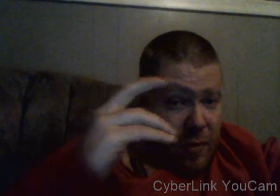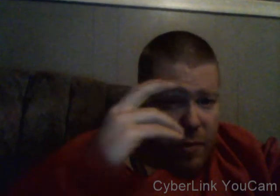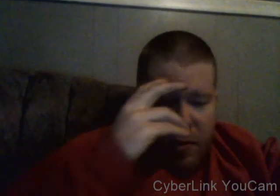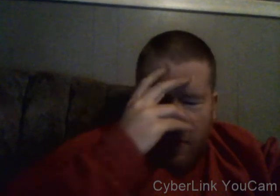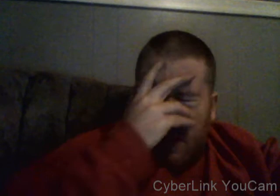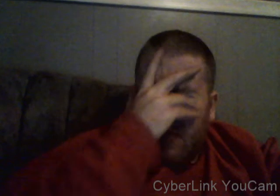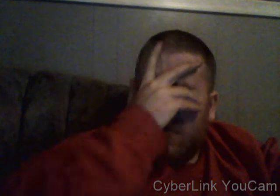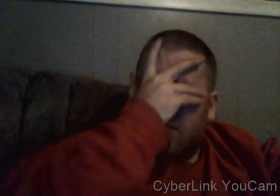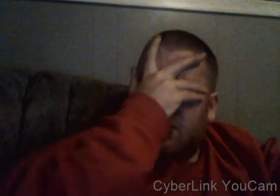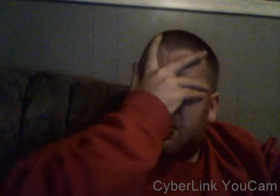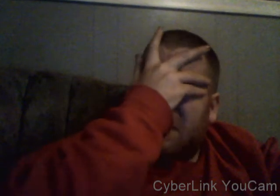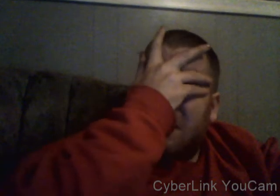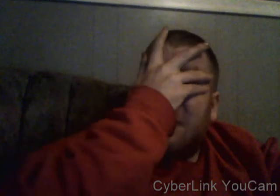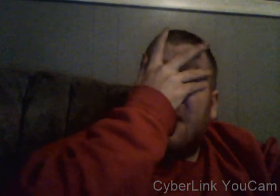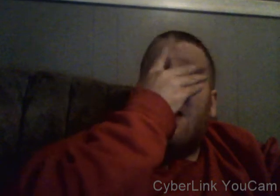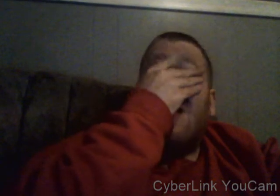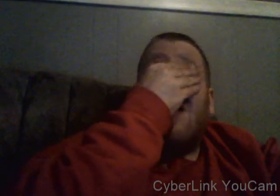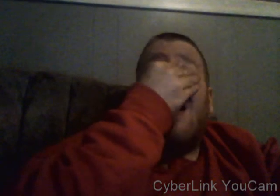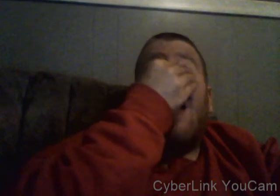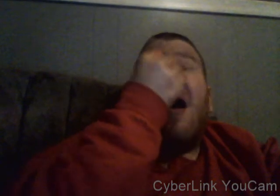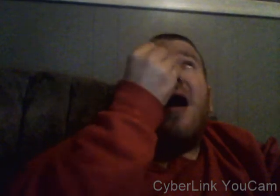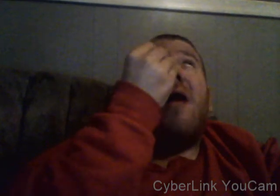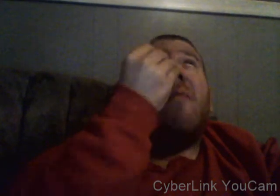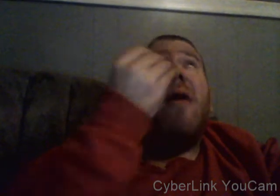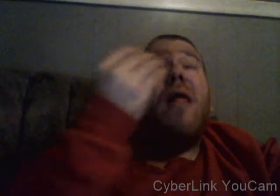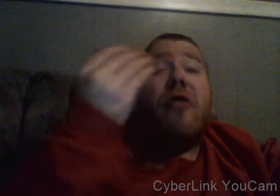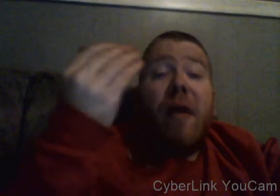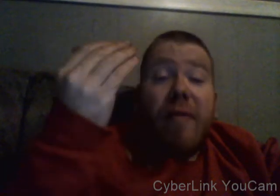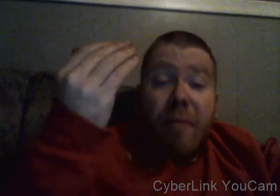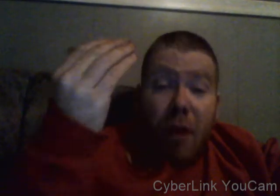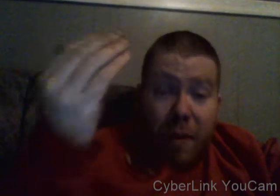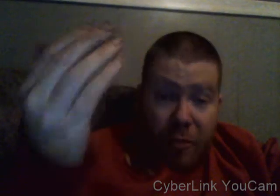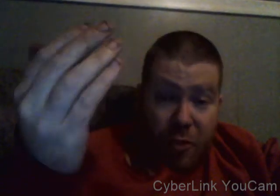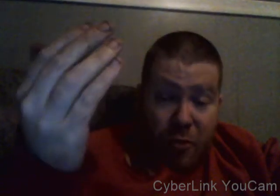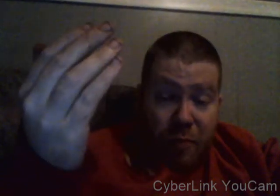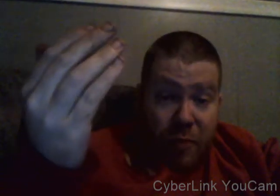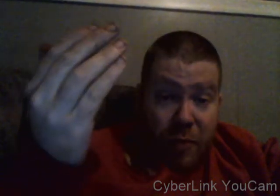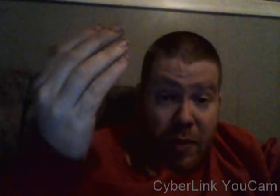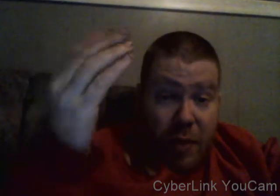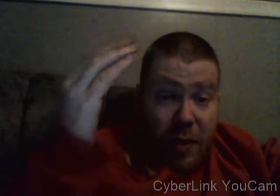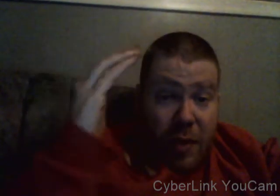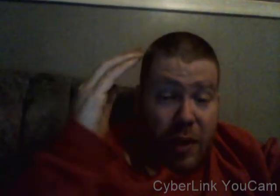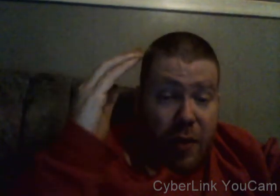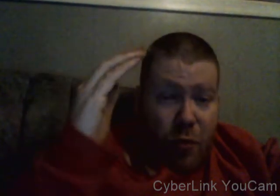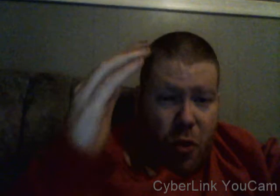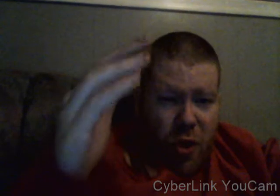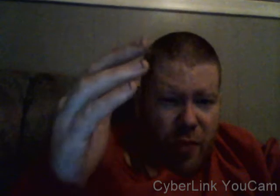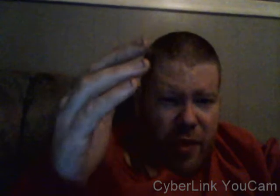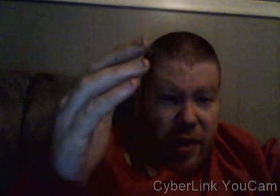oh I apologize to Bob show he warned me